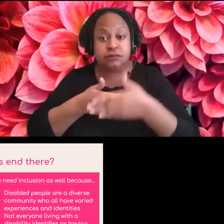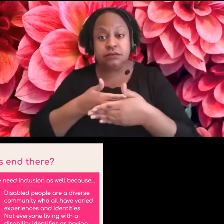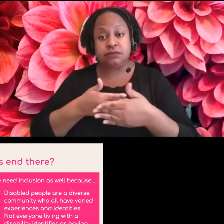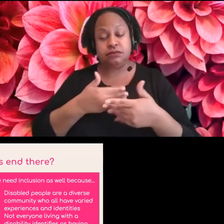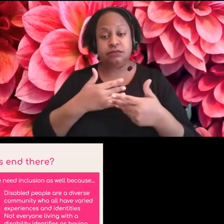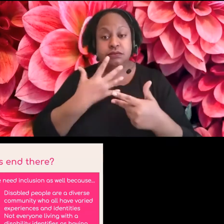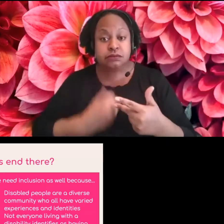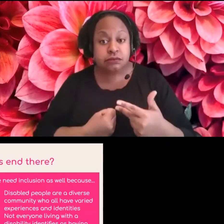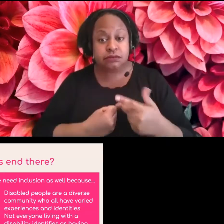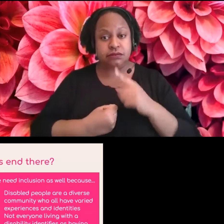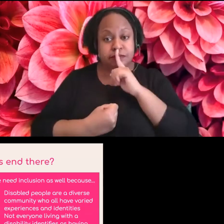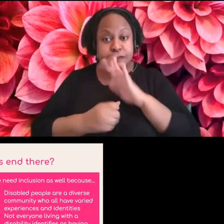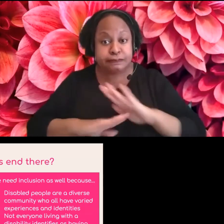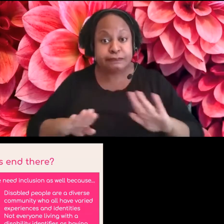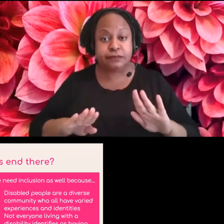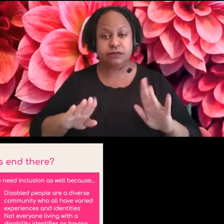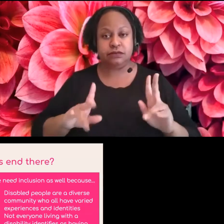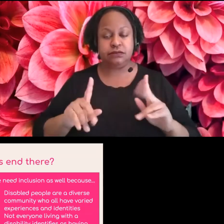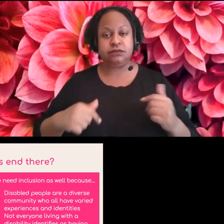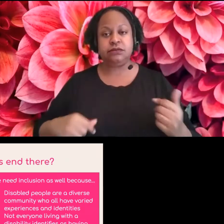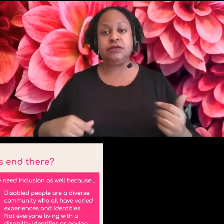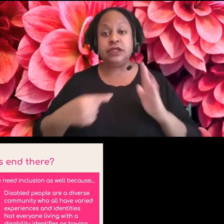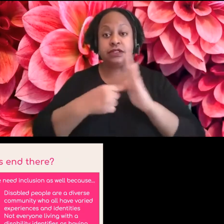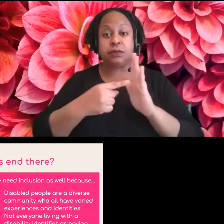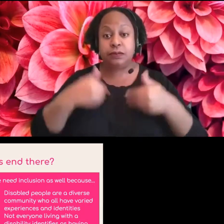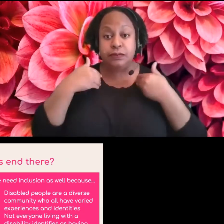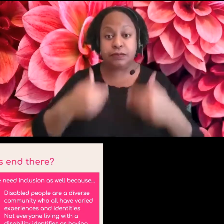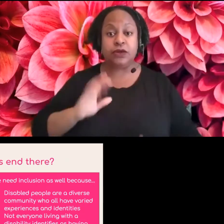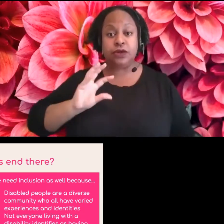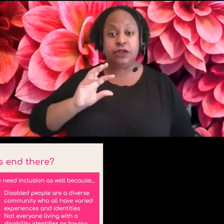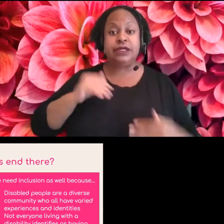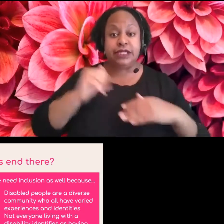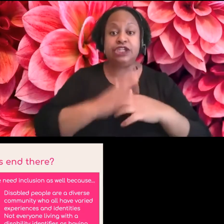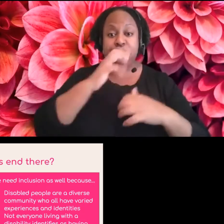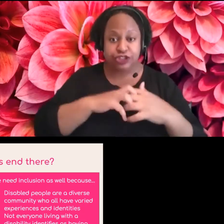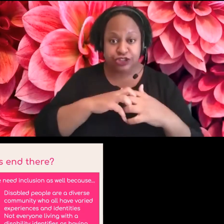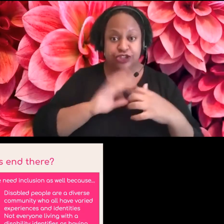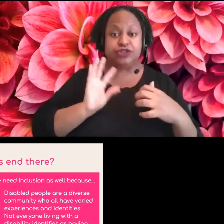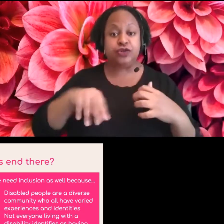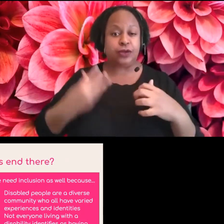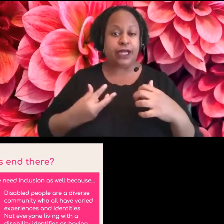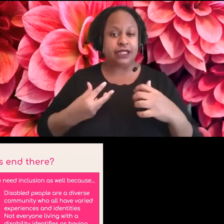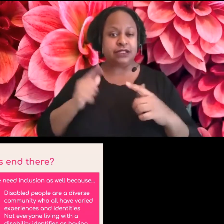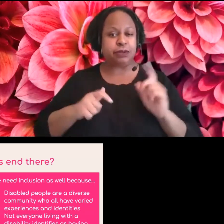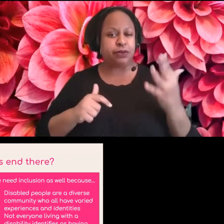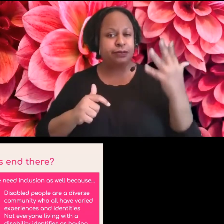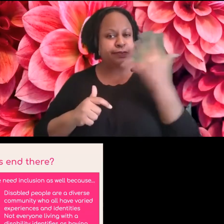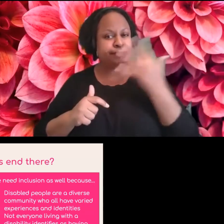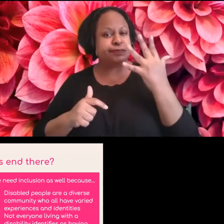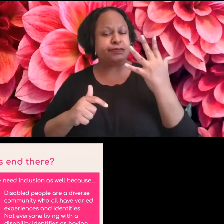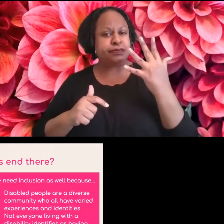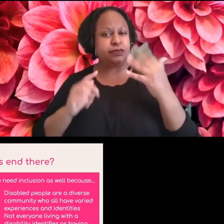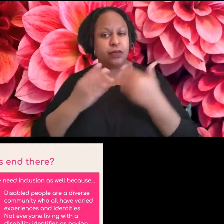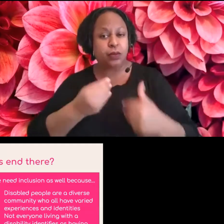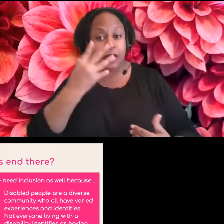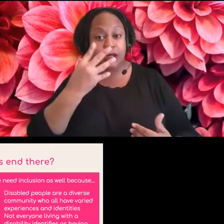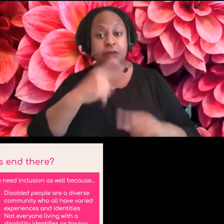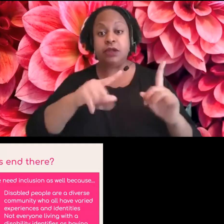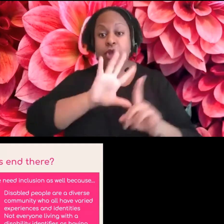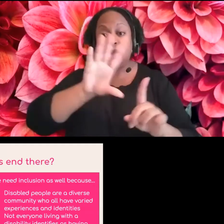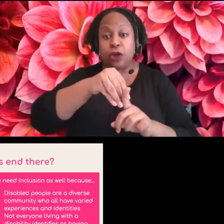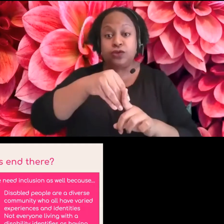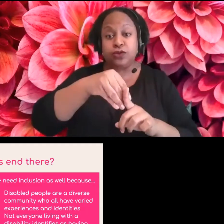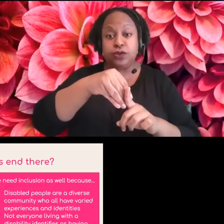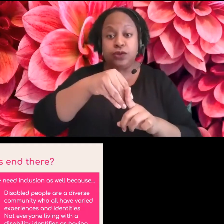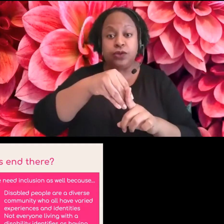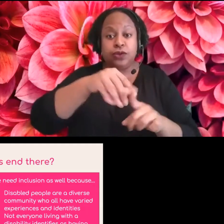and indigenous person, albeit white passing the cultural setting that you live in, the